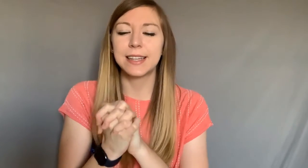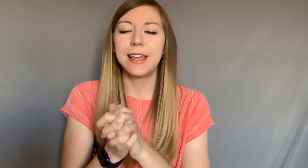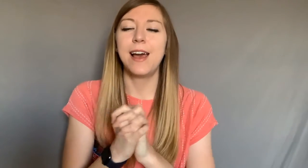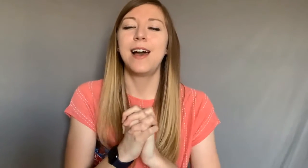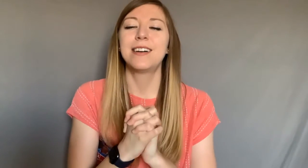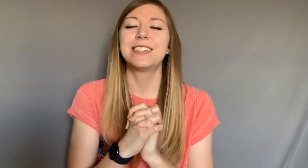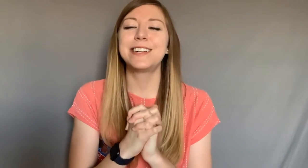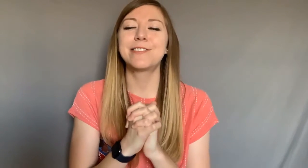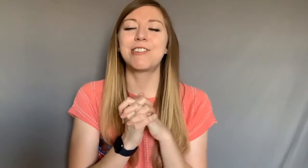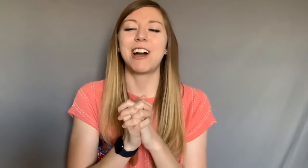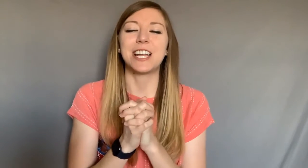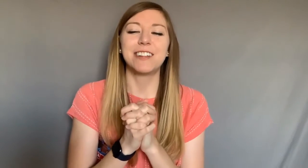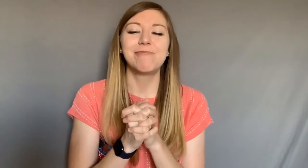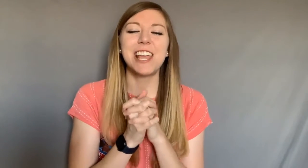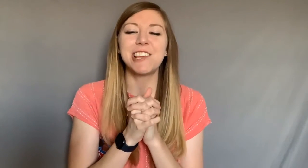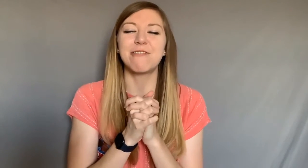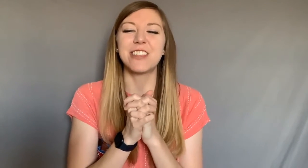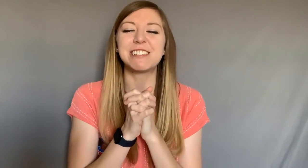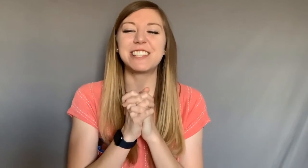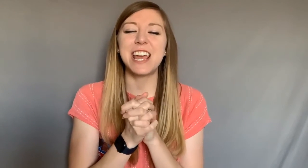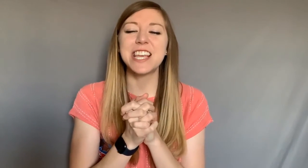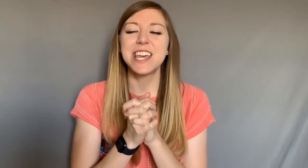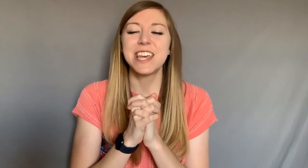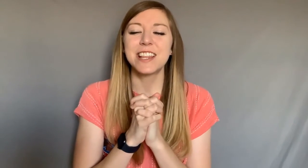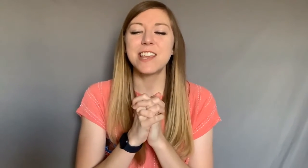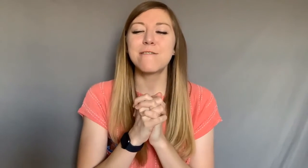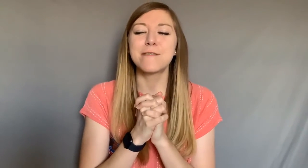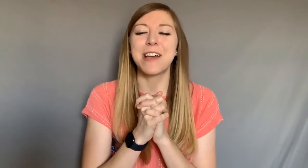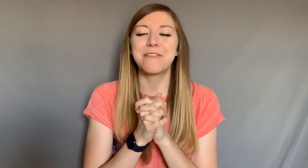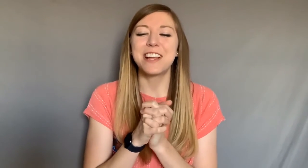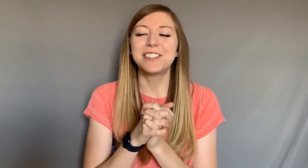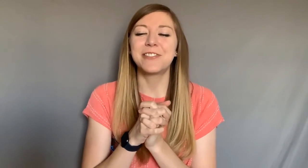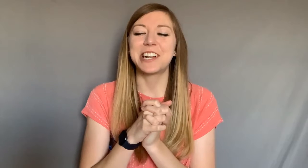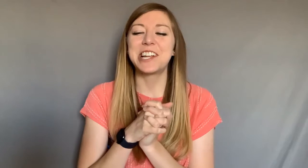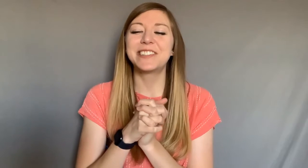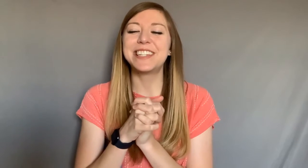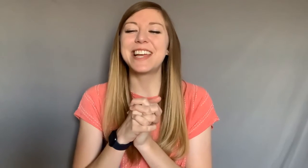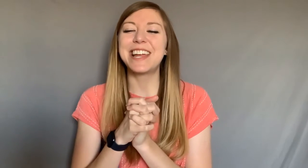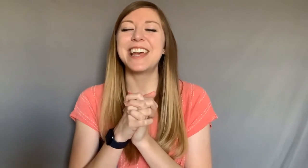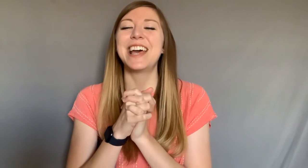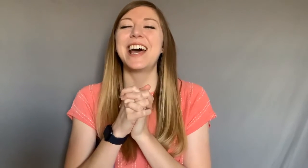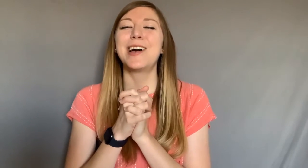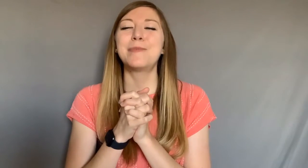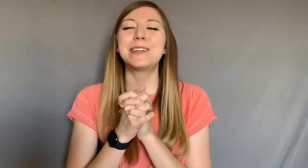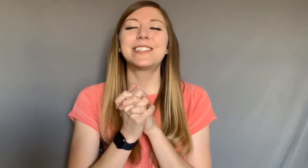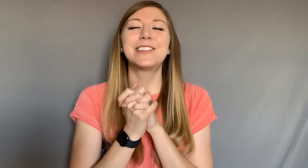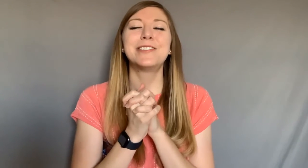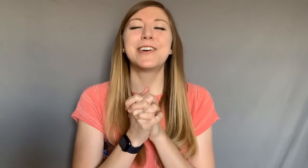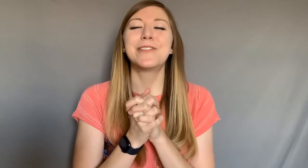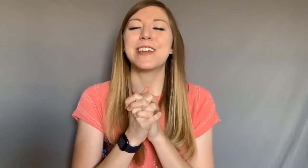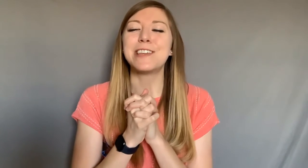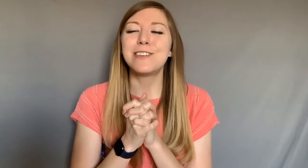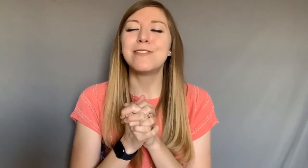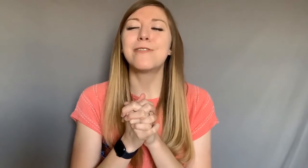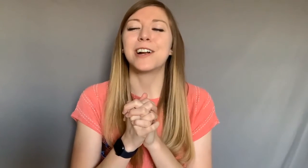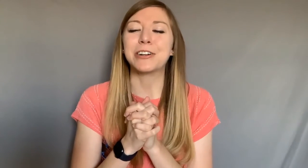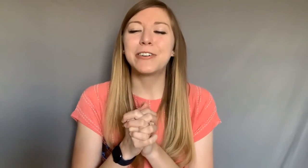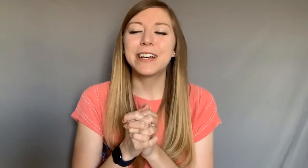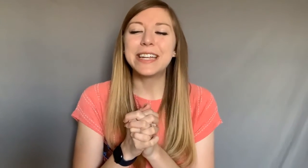dear God thank you for this day thank you for my friends who are here today help us to know that you are good